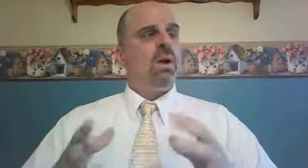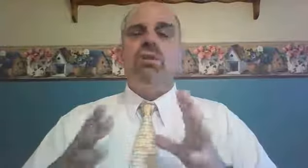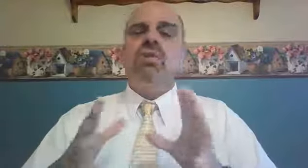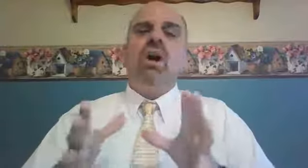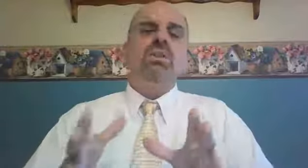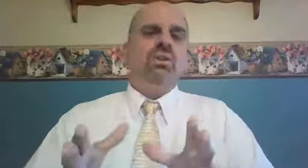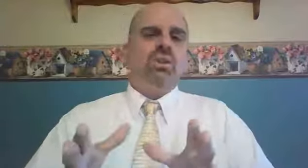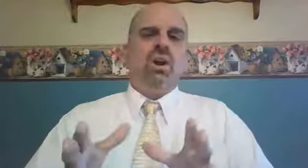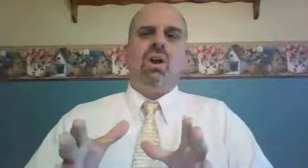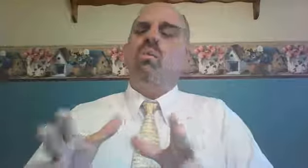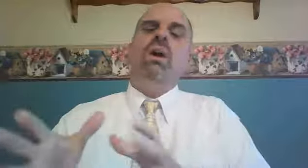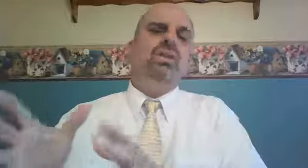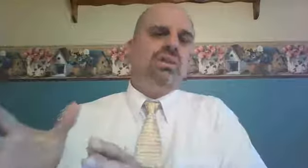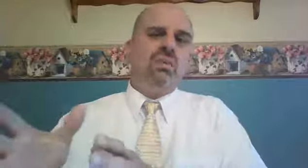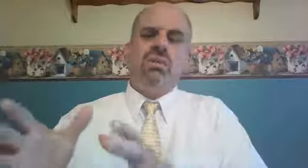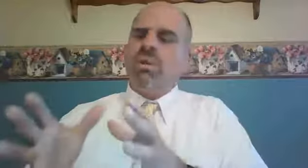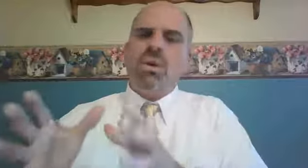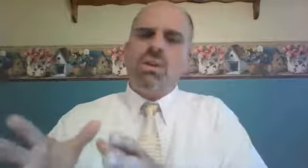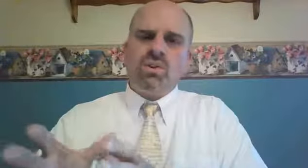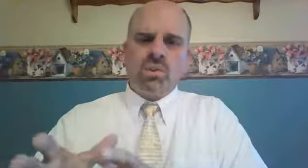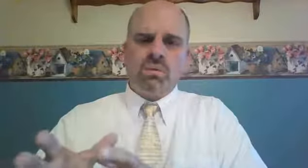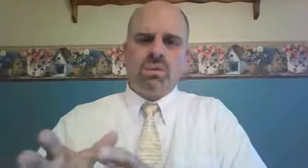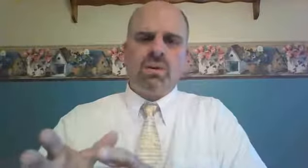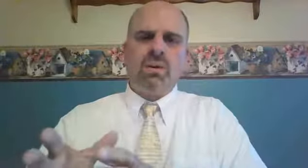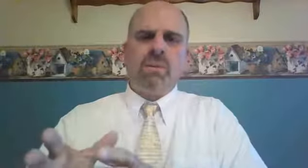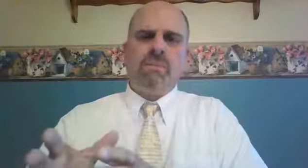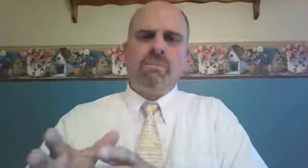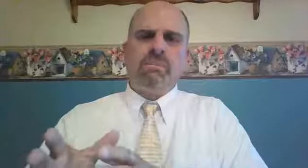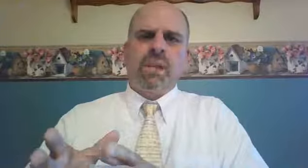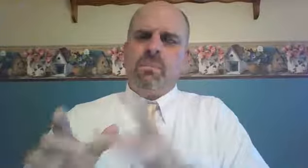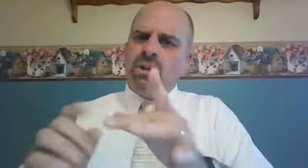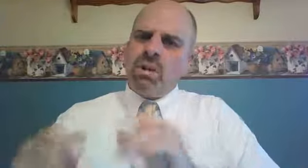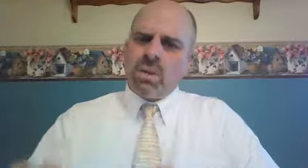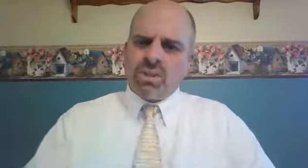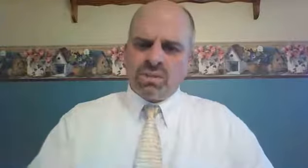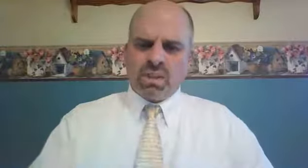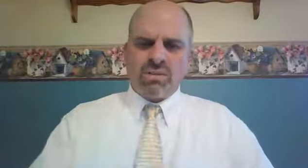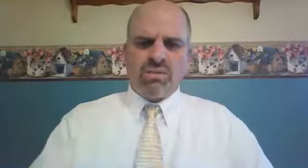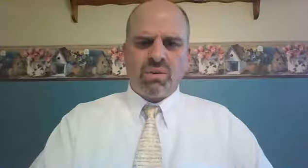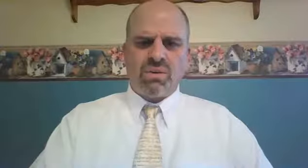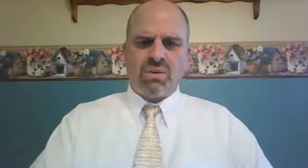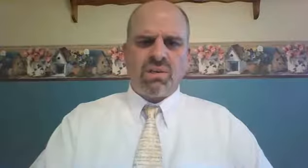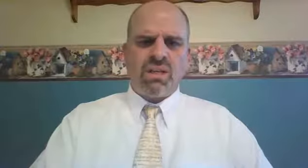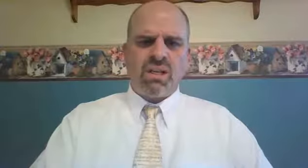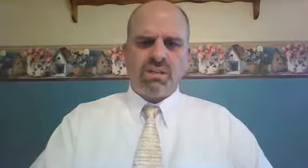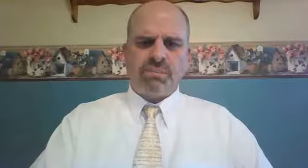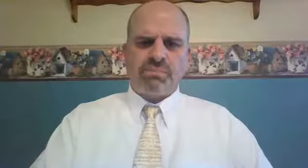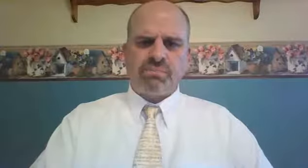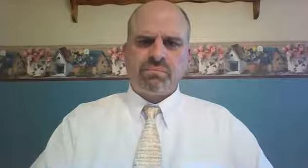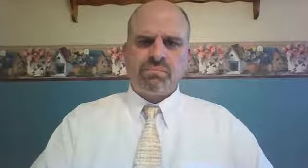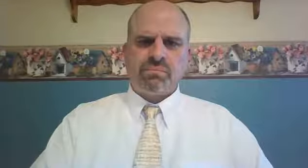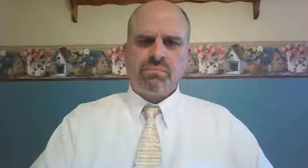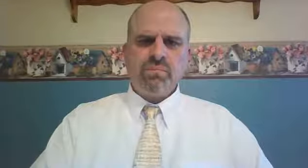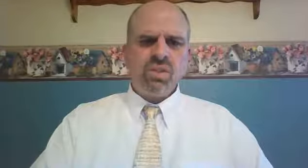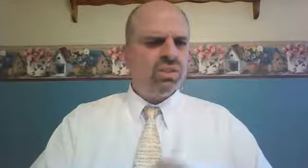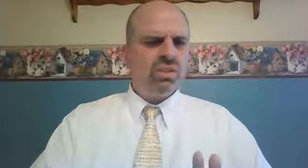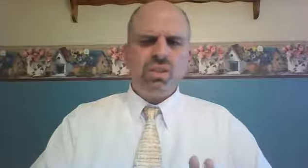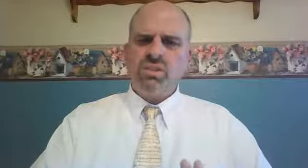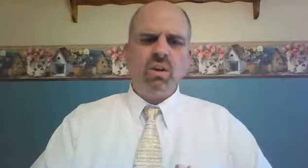her daughters-in-law want to stay with her. They want to join with her. But look at what she says in verse 13. She says, No,